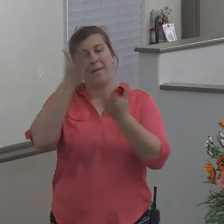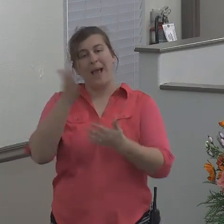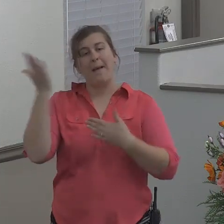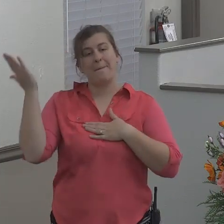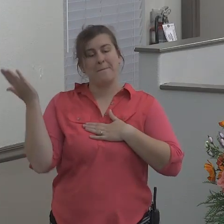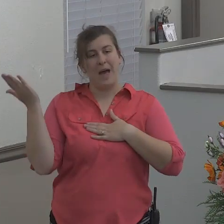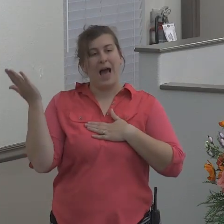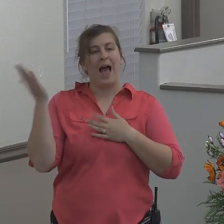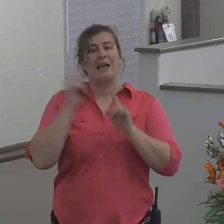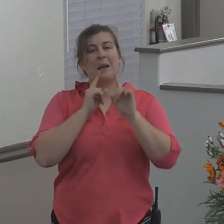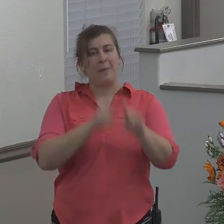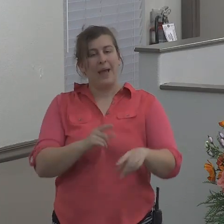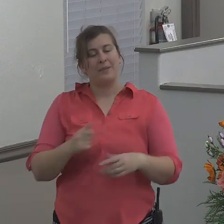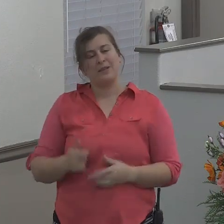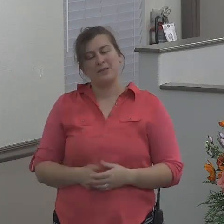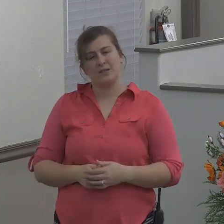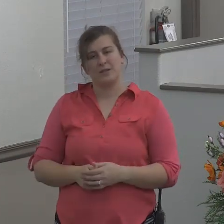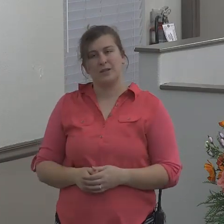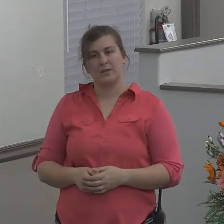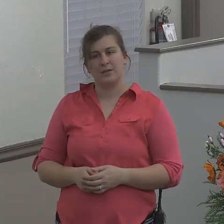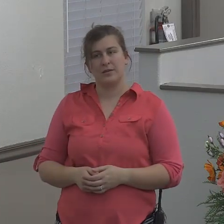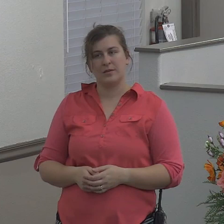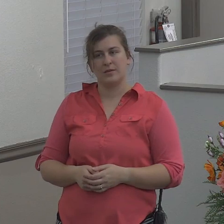so just think about that